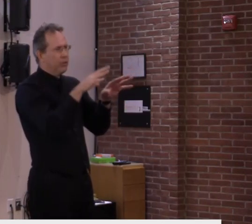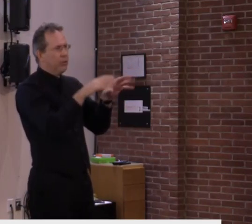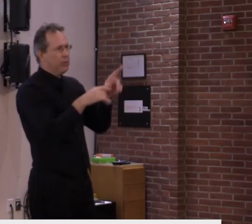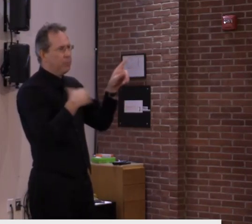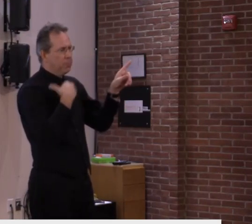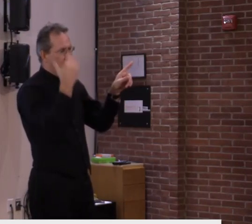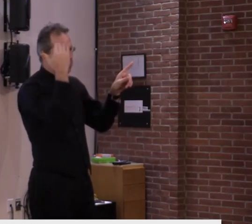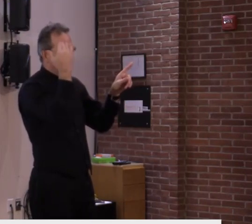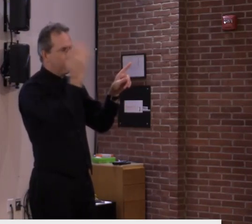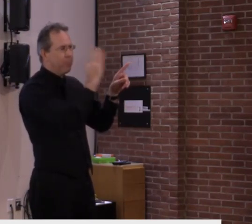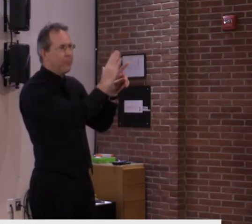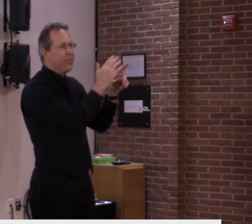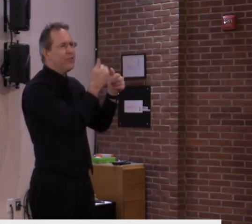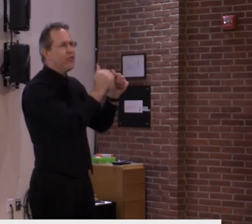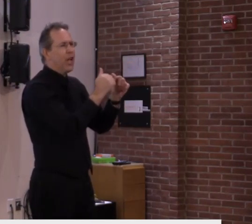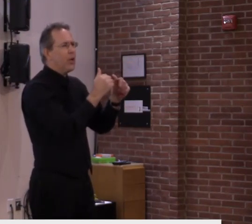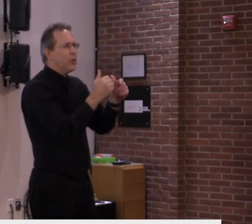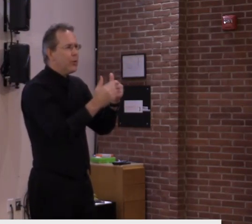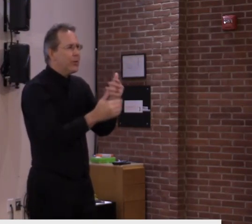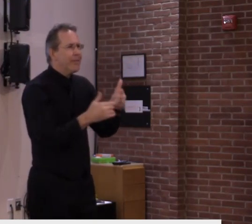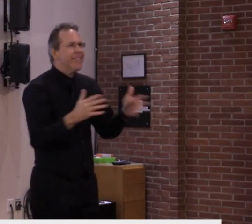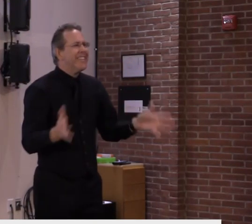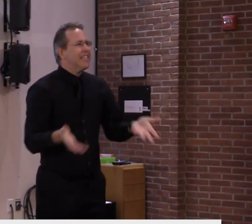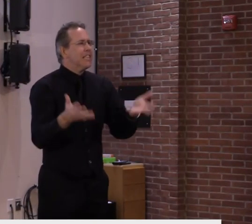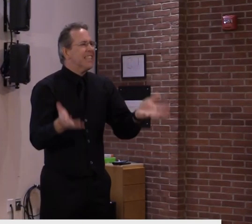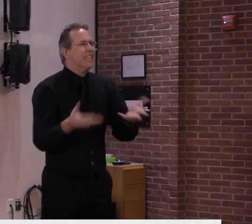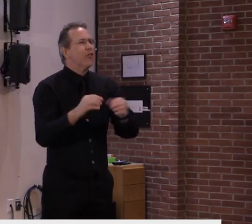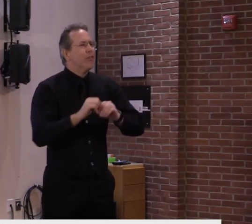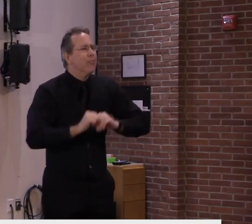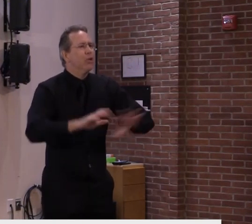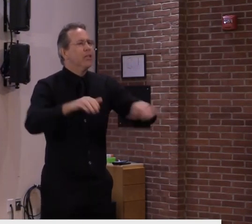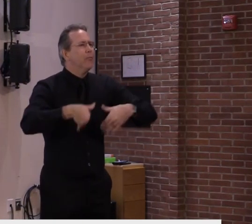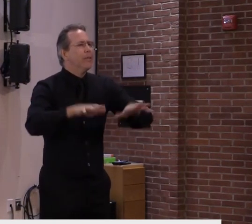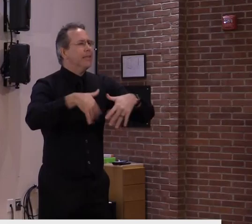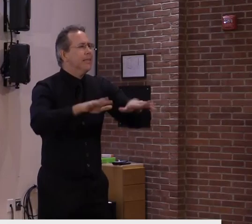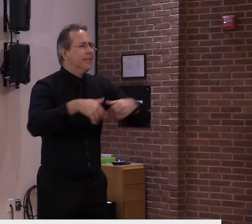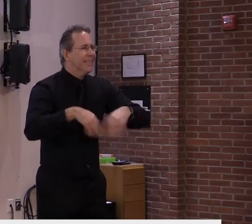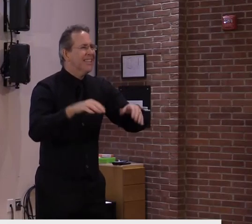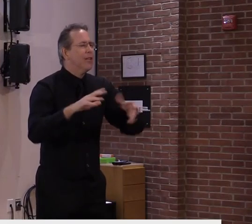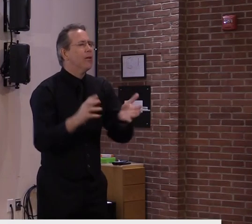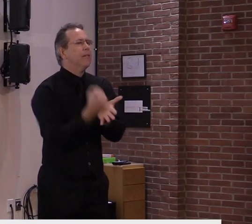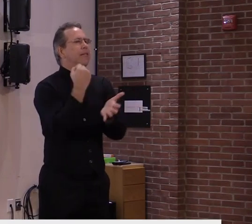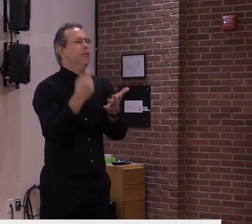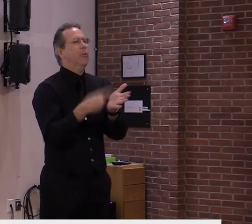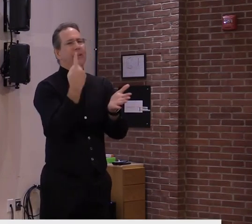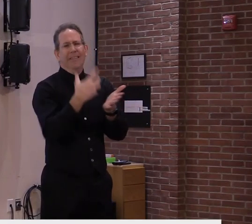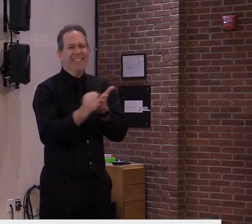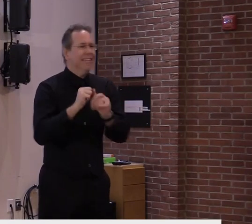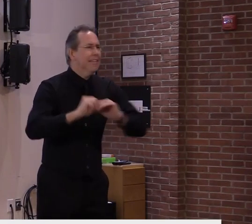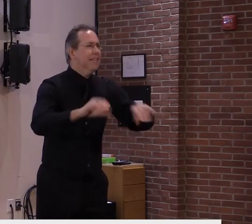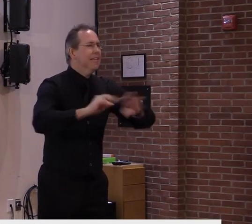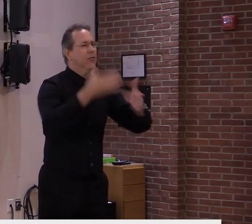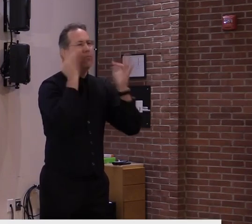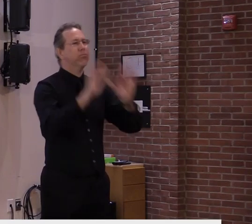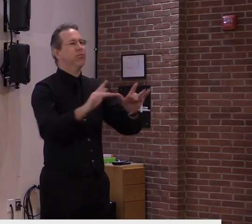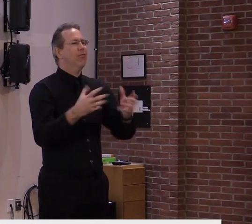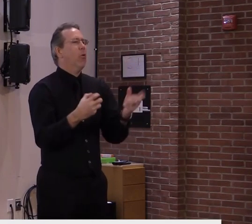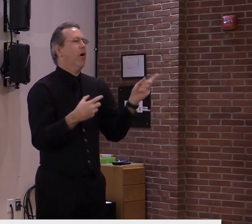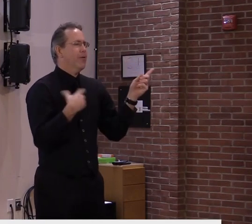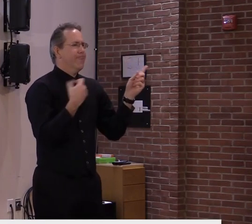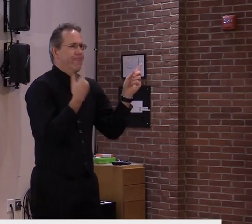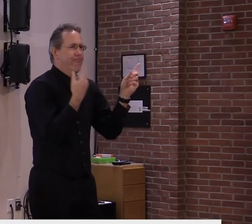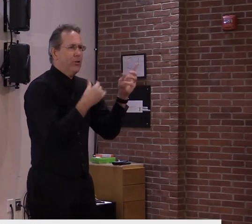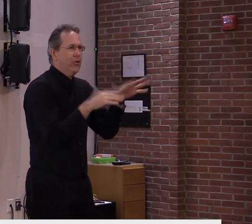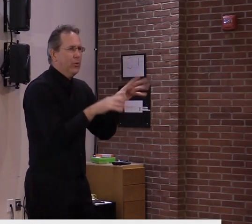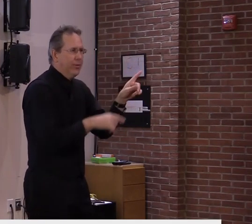the vaccine allegation. I would be worried if they did it performance-based based upon the one-shot theory